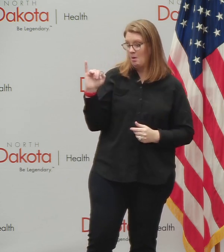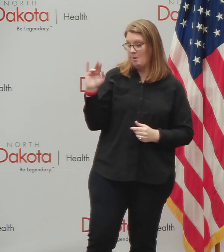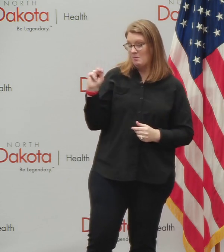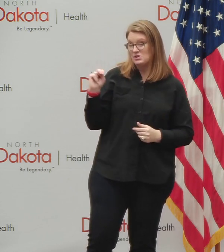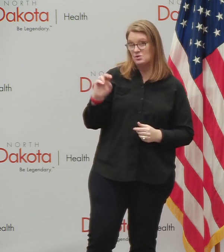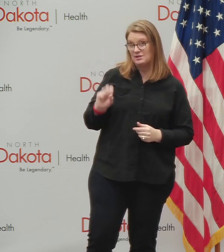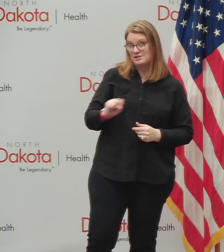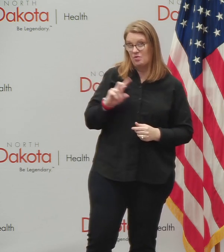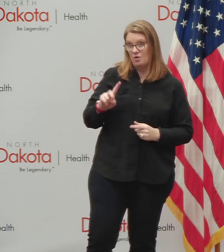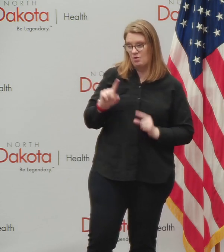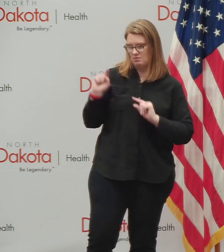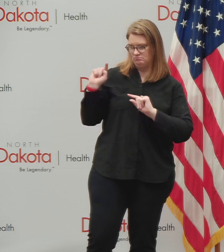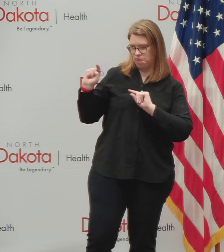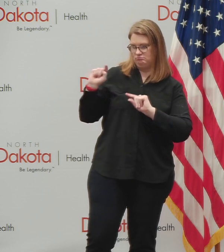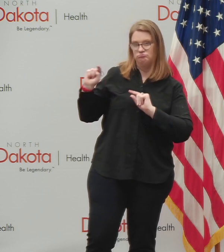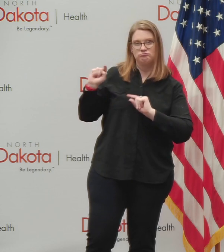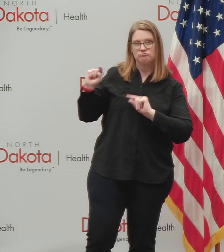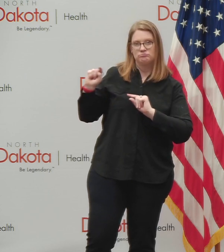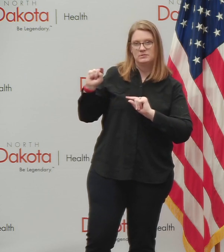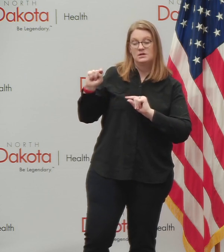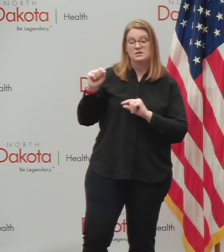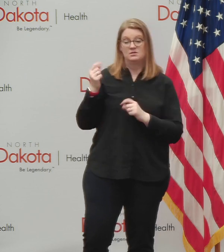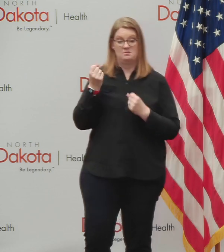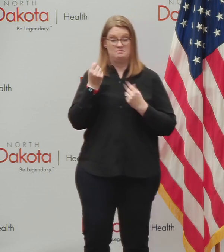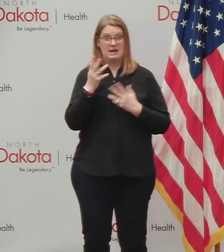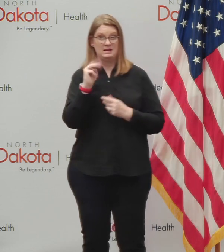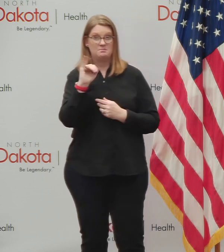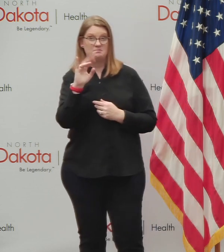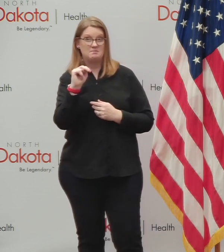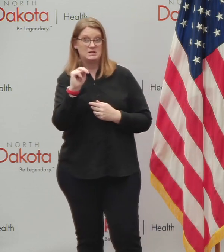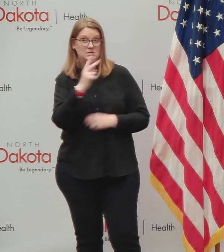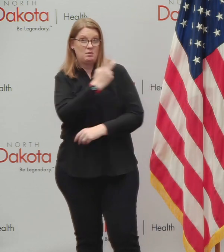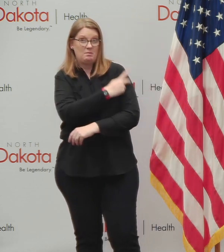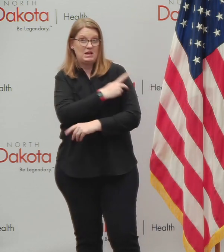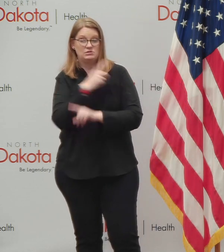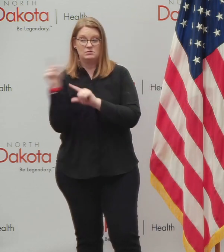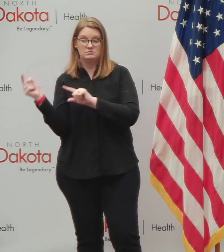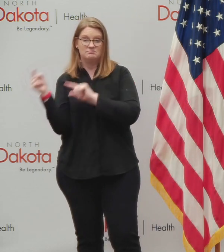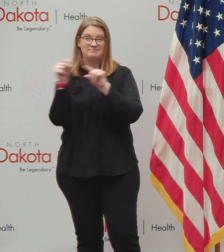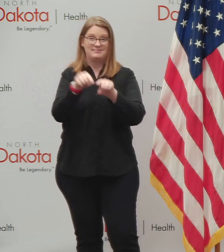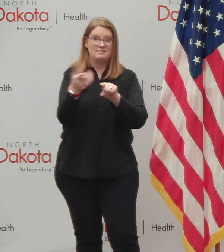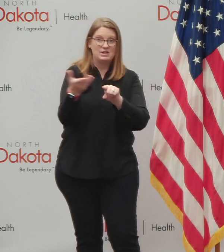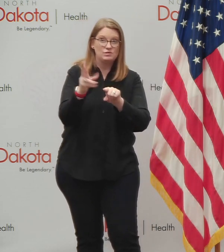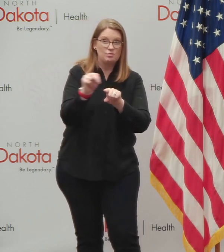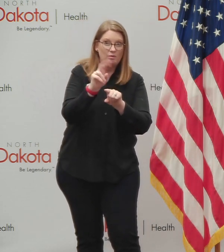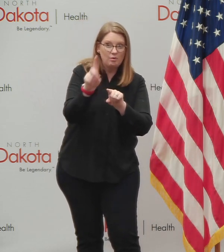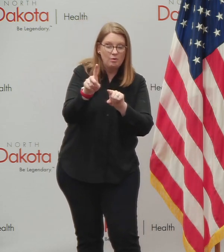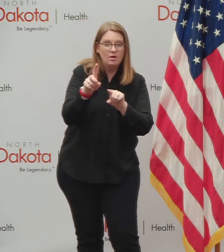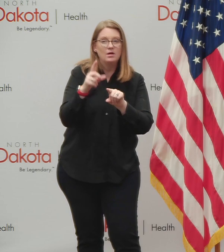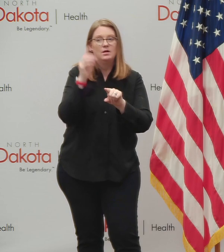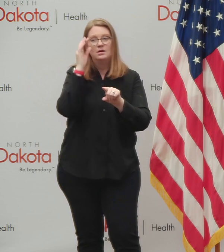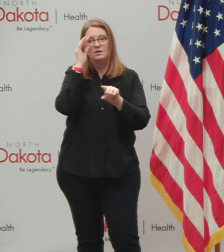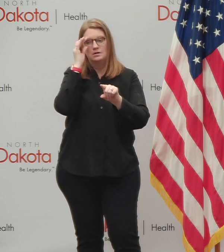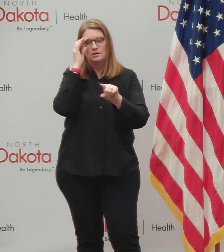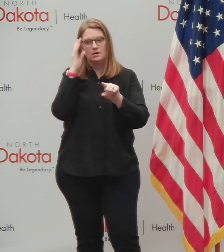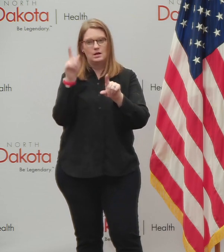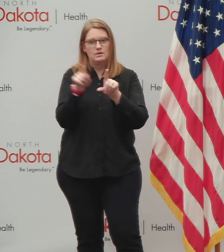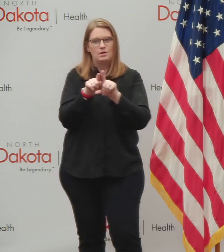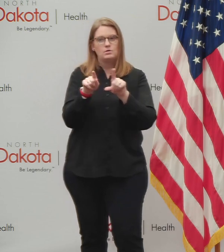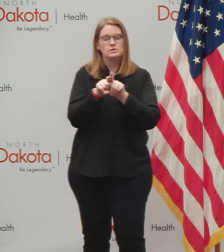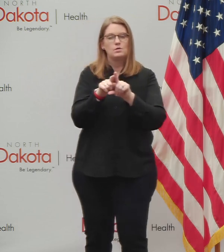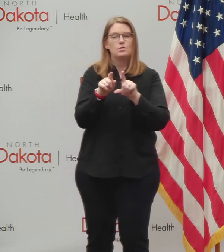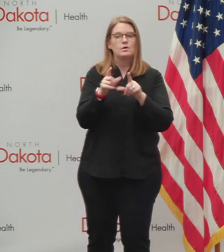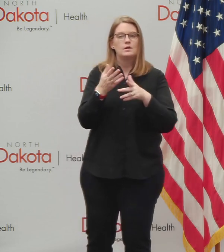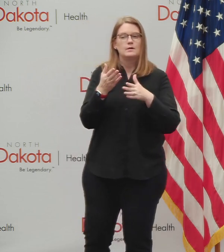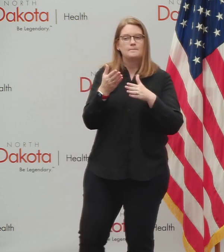a lot of Minnesota patients that are hospitalized in North Dakota hospitals. And, and then of course we